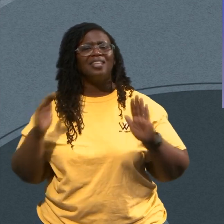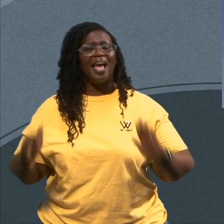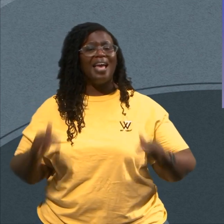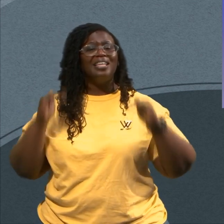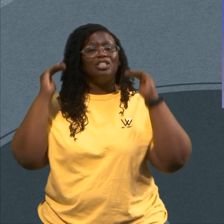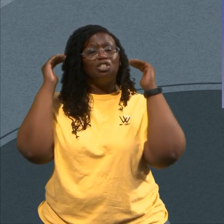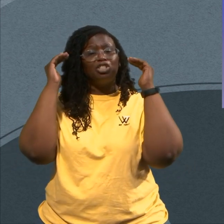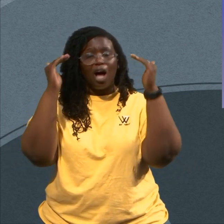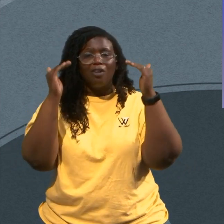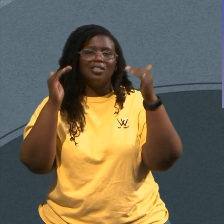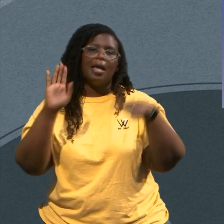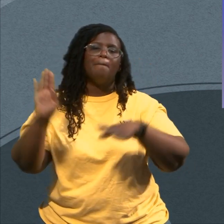Busyness